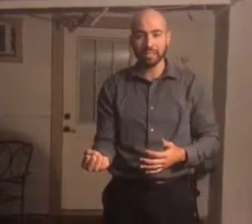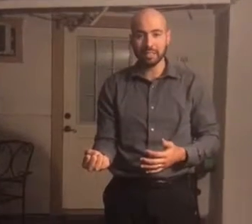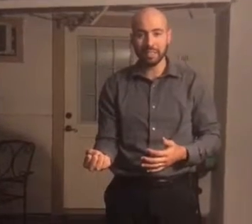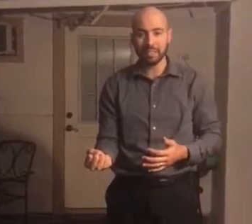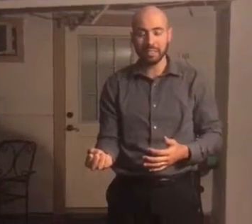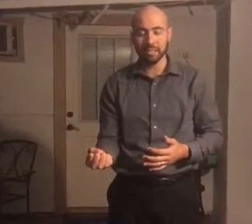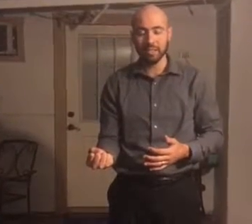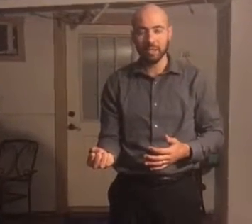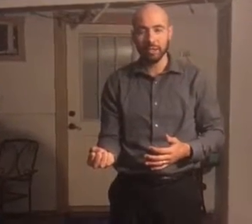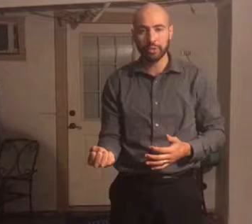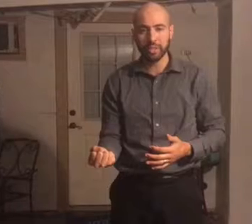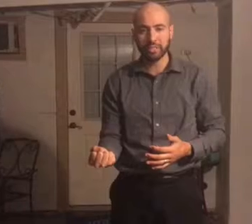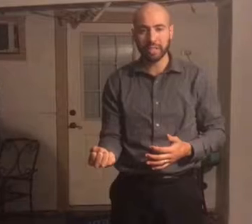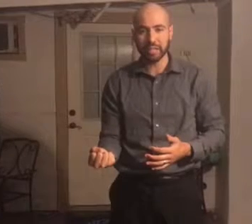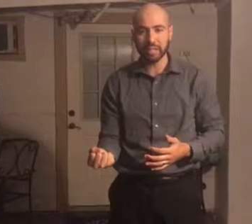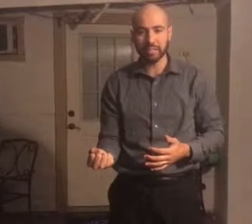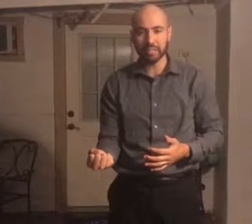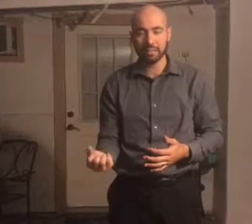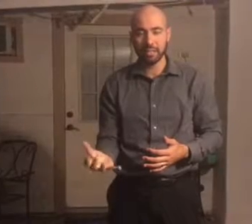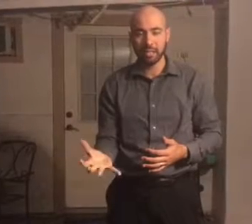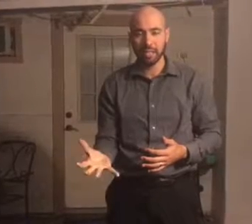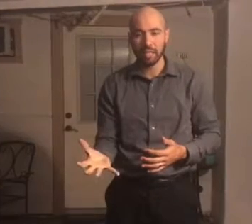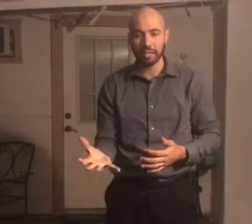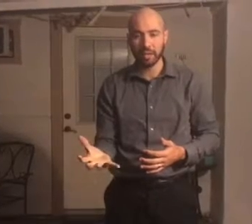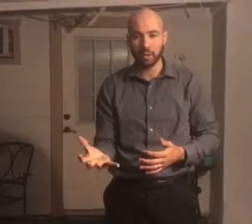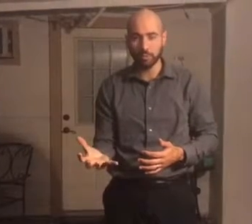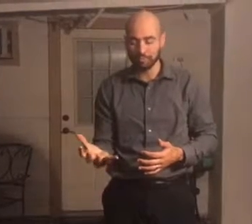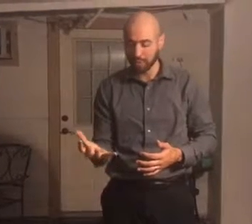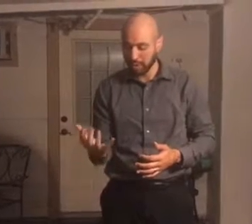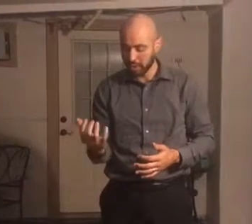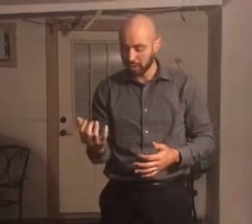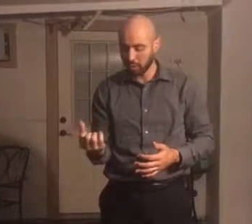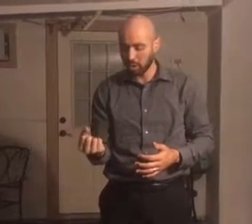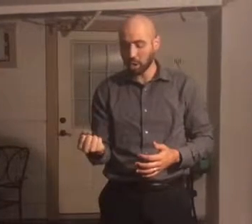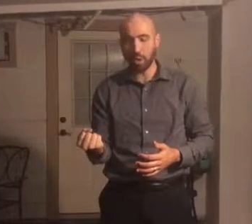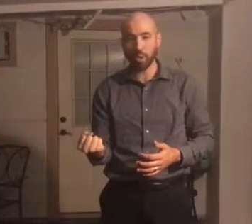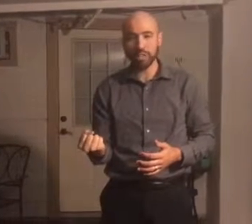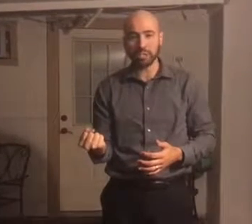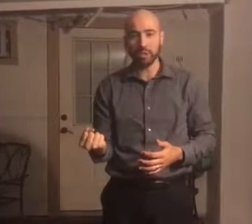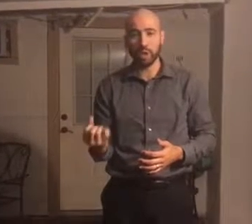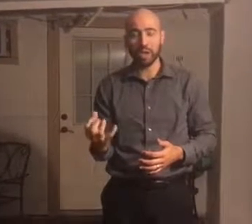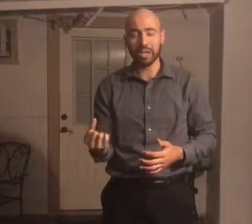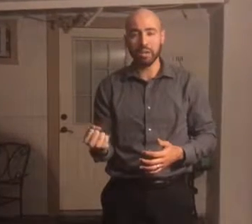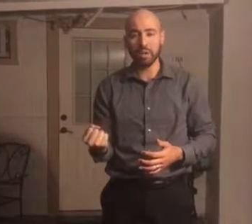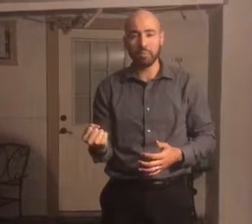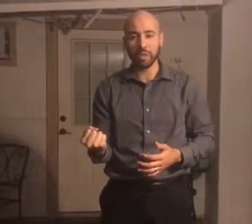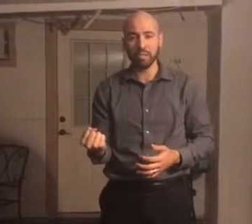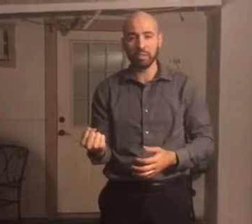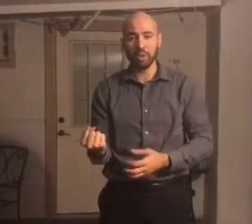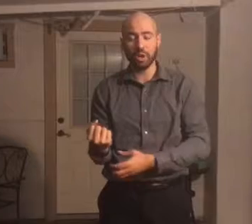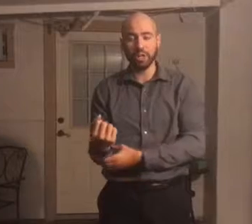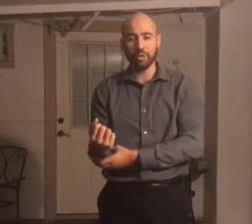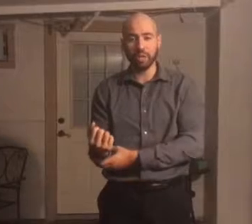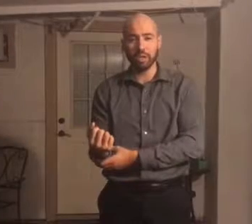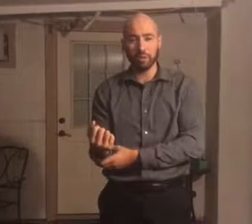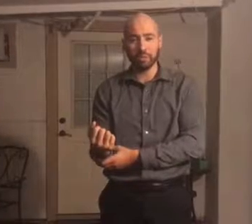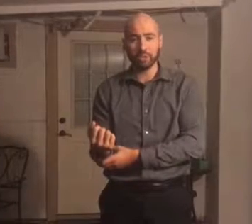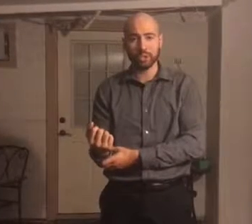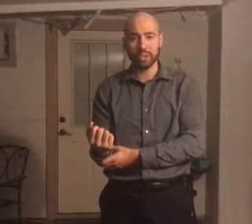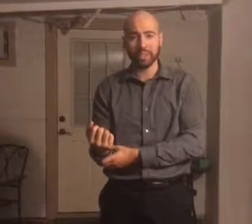and easy. Three seconds let go. You don't want to hold it too long and you don't want to press too hard. You don't to over strengthen